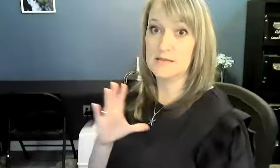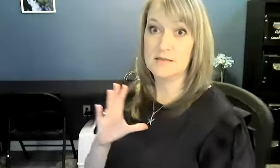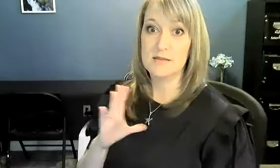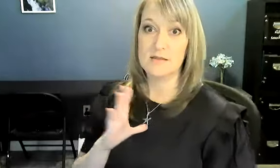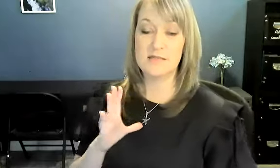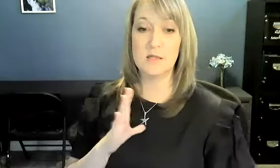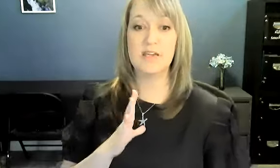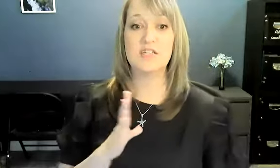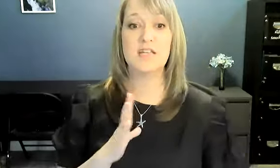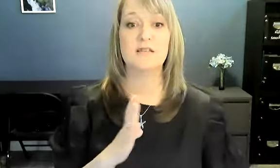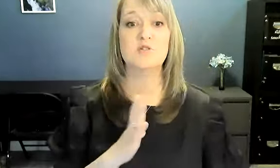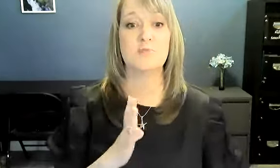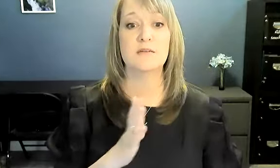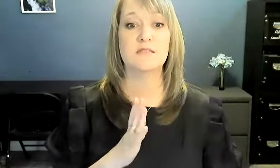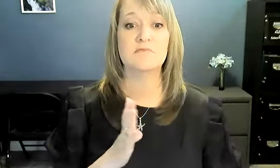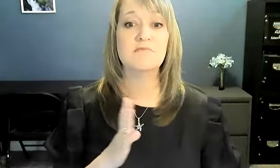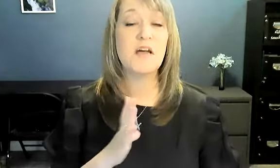That's the location and the movement. Fine.